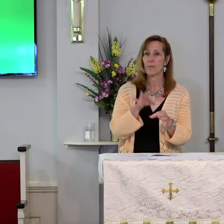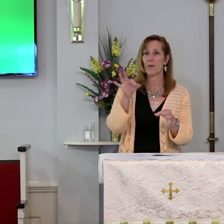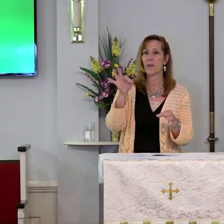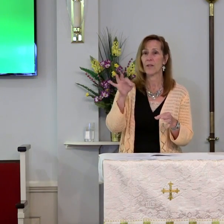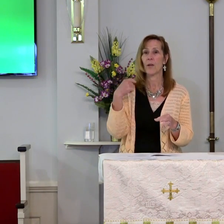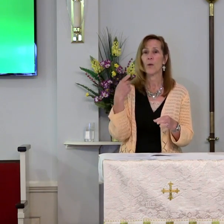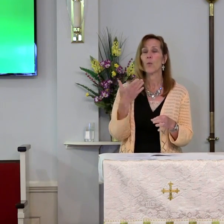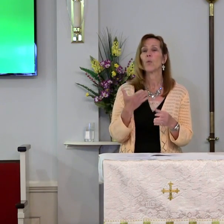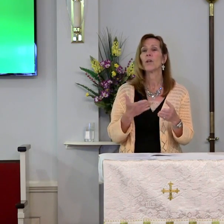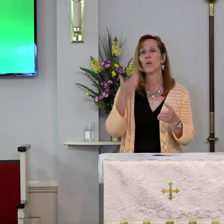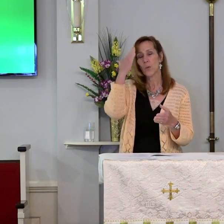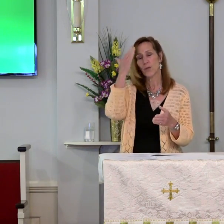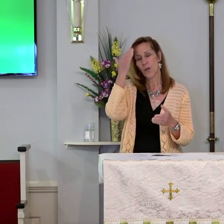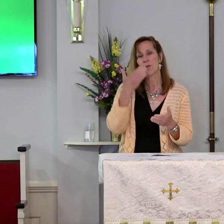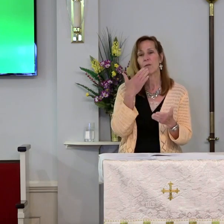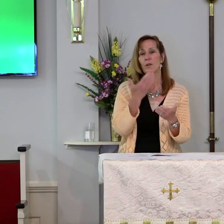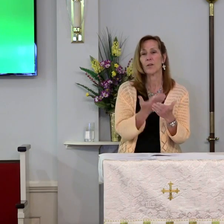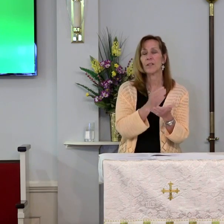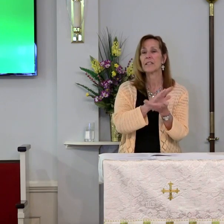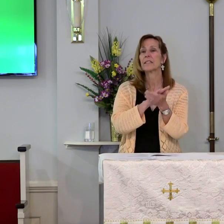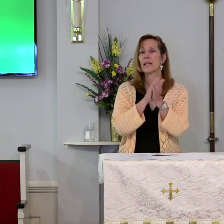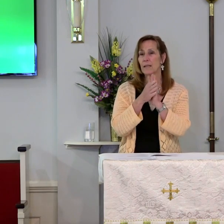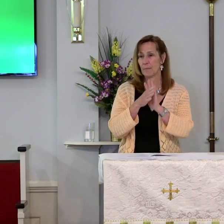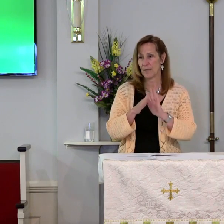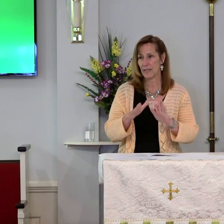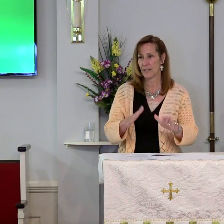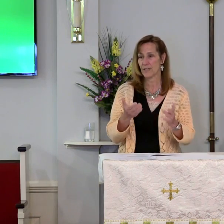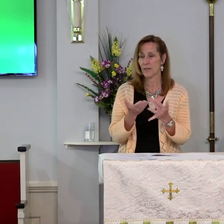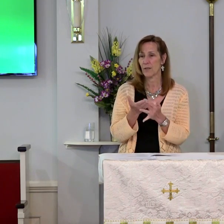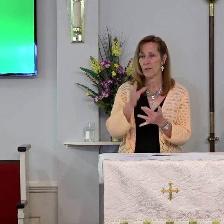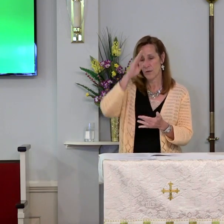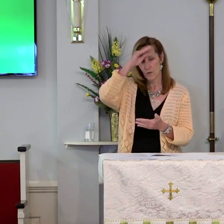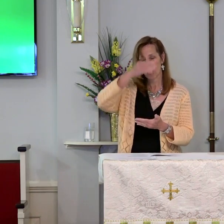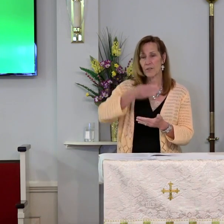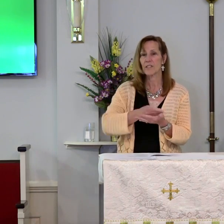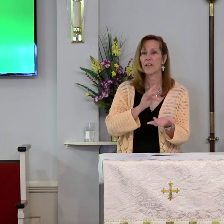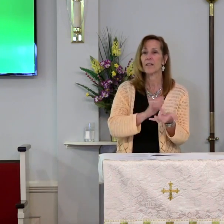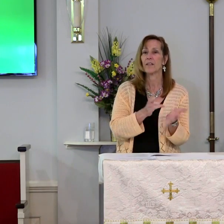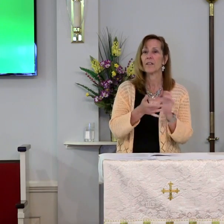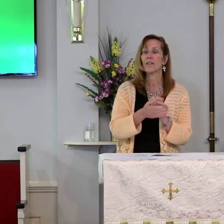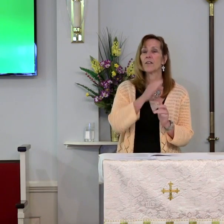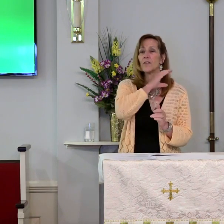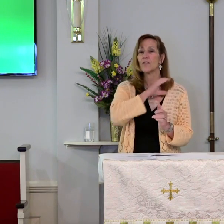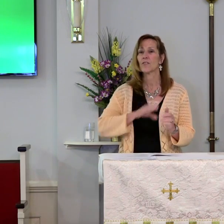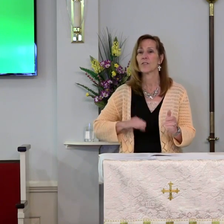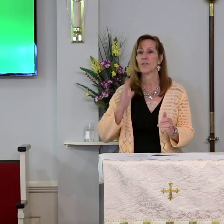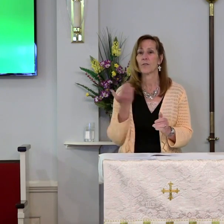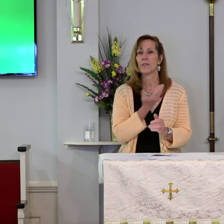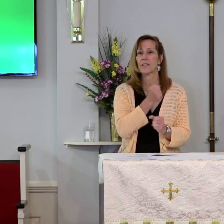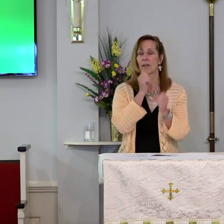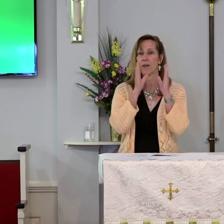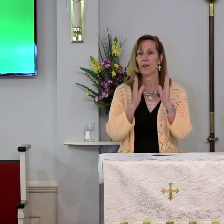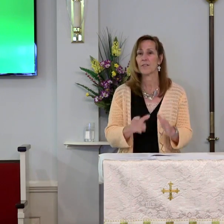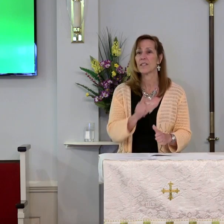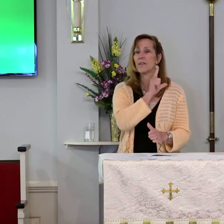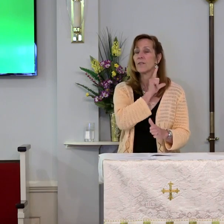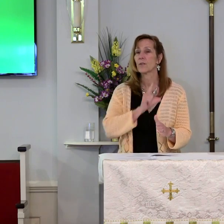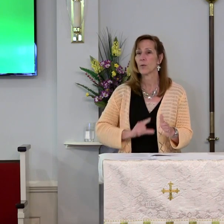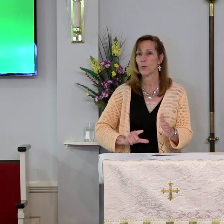we may know goodness and peace through your Son, Jesus Christ, our Savior and Lord,